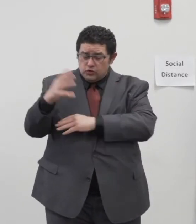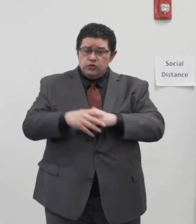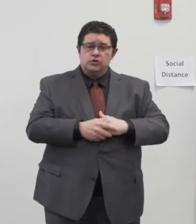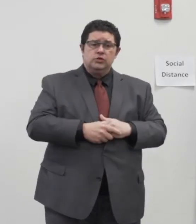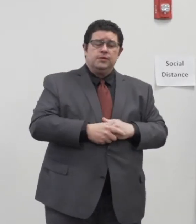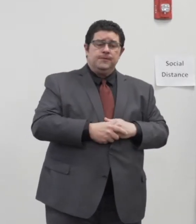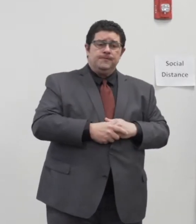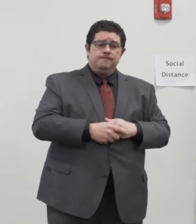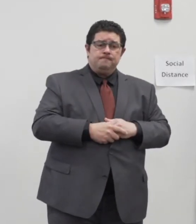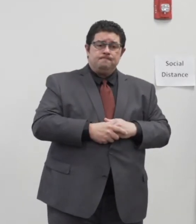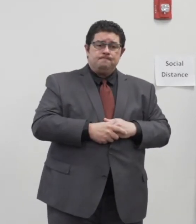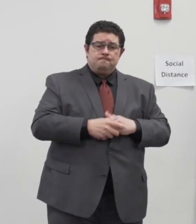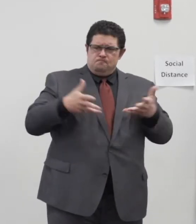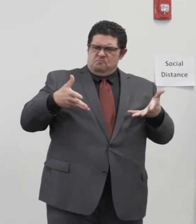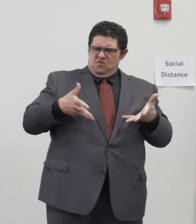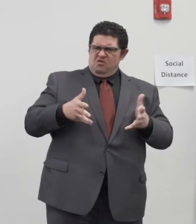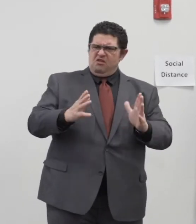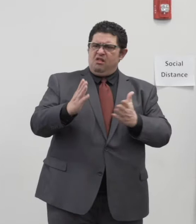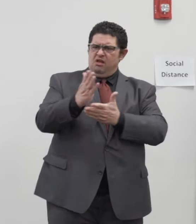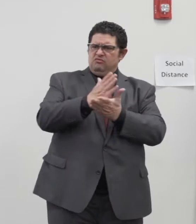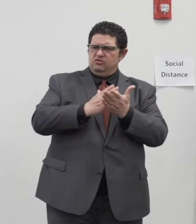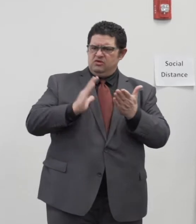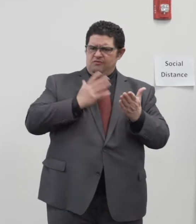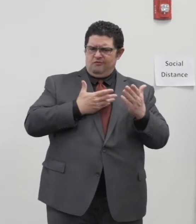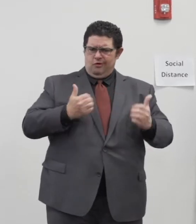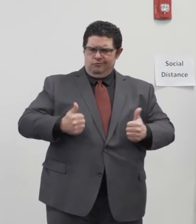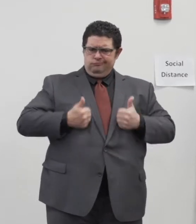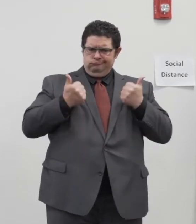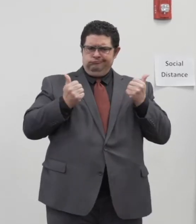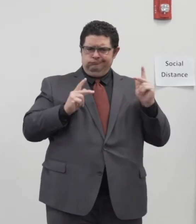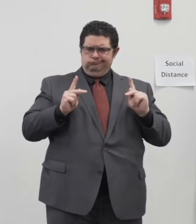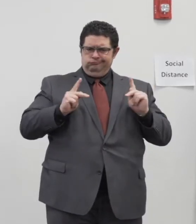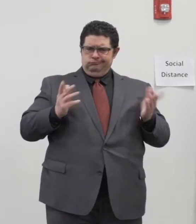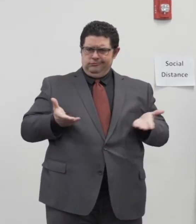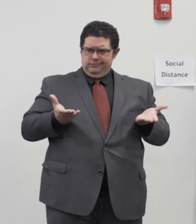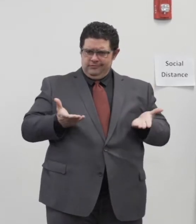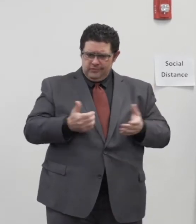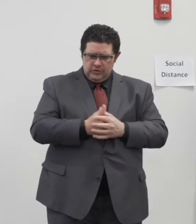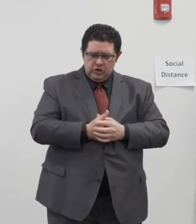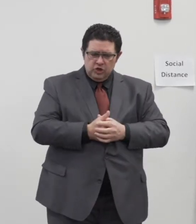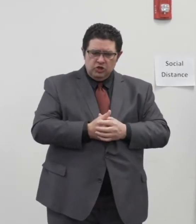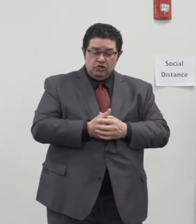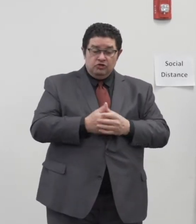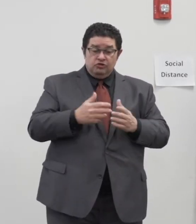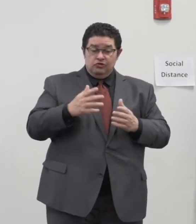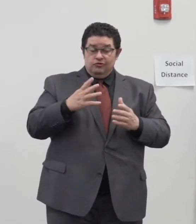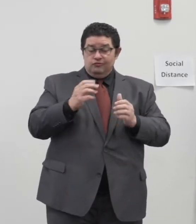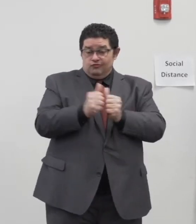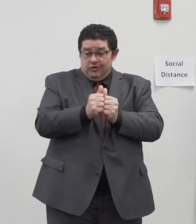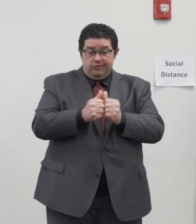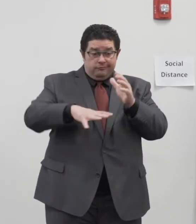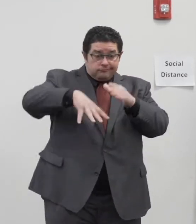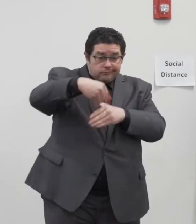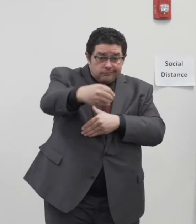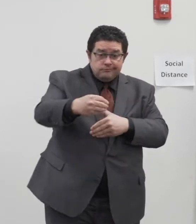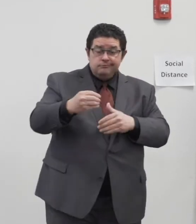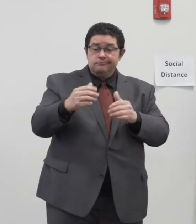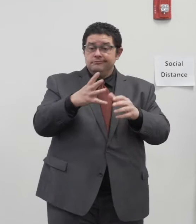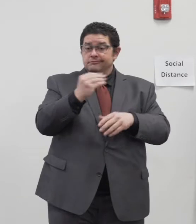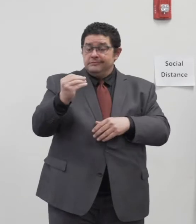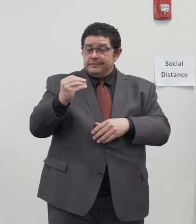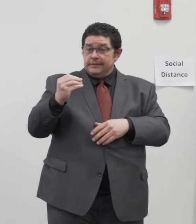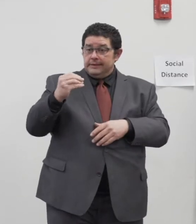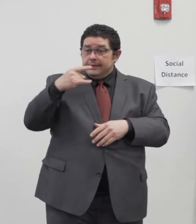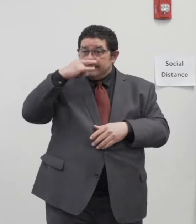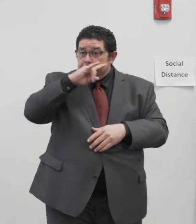some of our residents to enjoy some of our best amenities, and our stir-crazy kids will have some options to